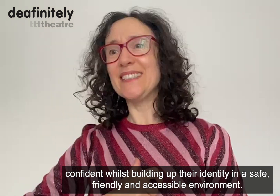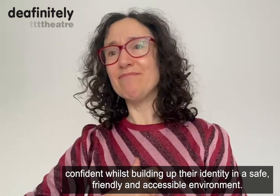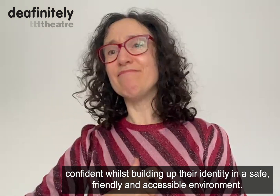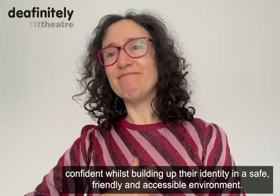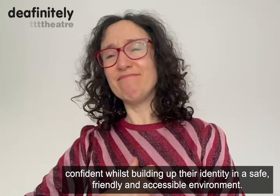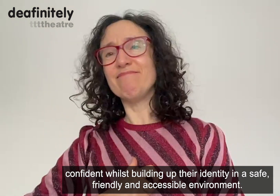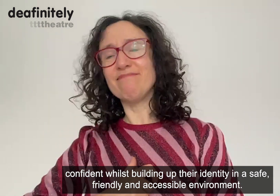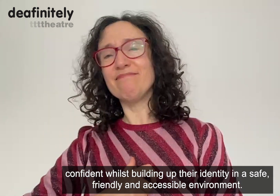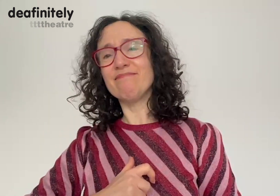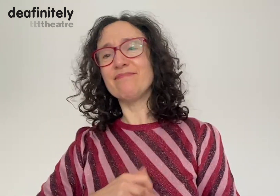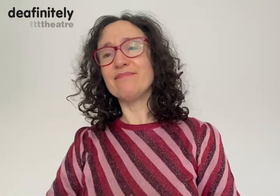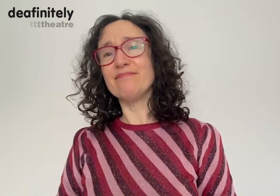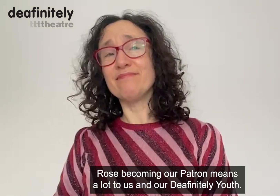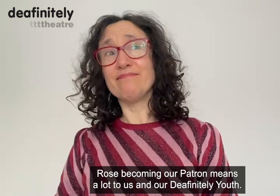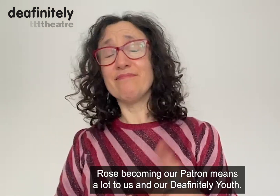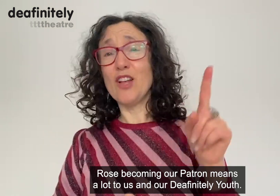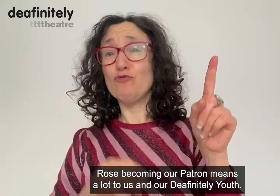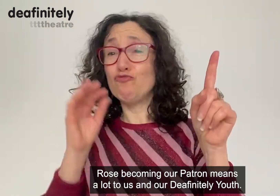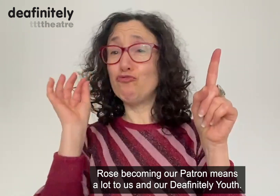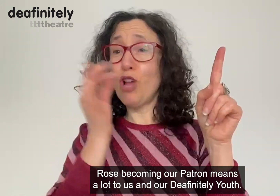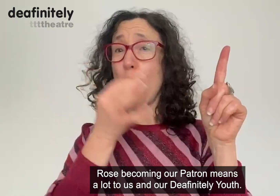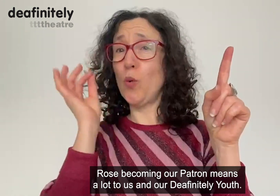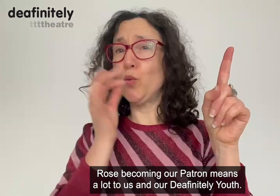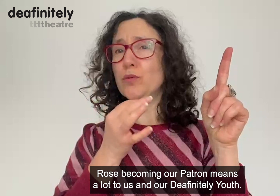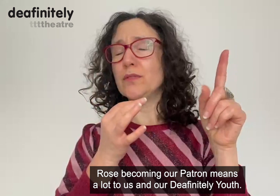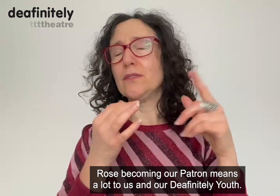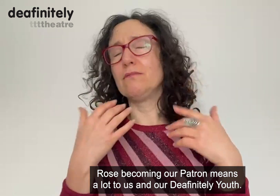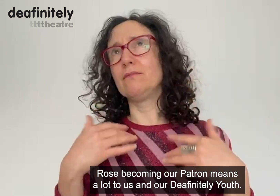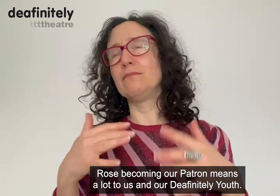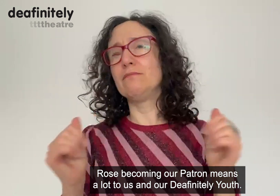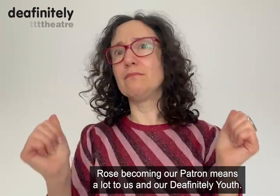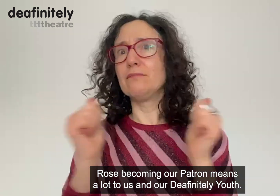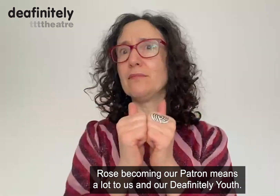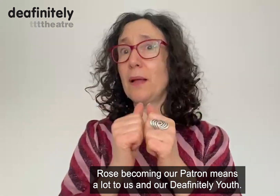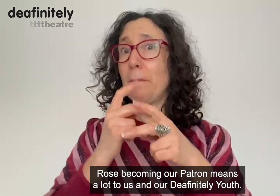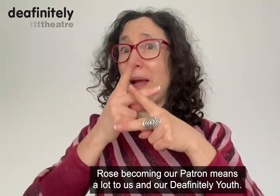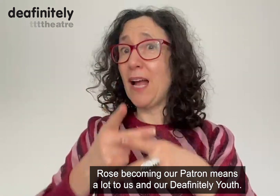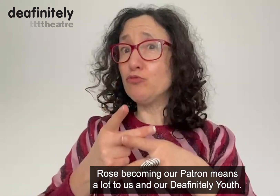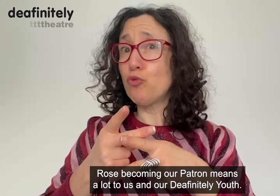Rose becoming our patron means a lot to us and our Definitely Youth.